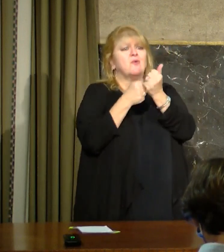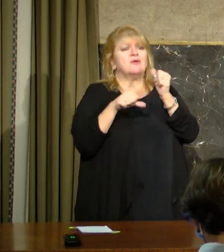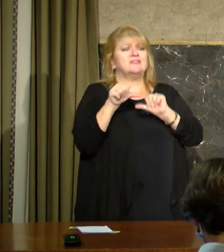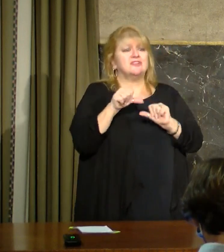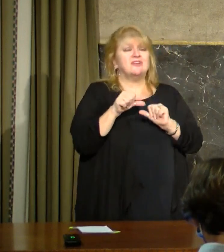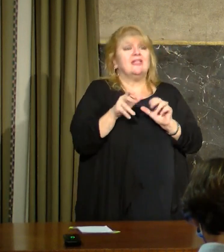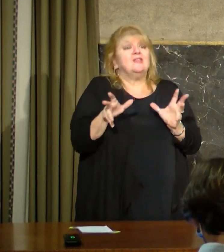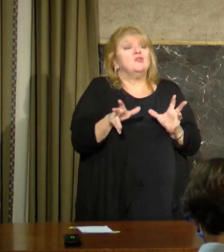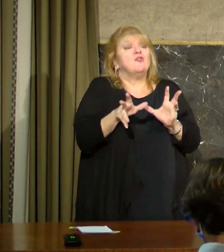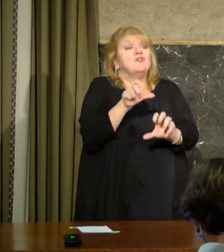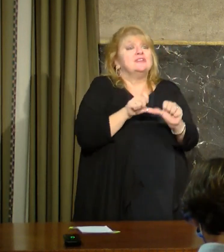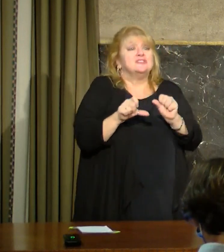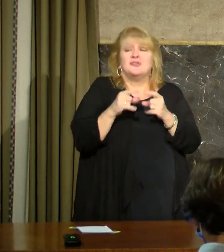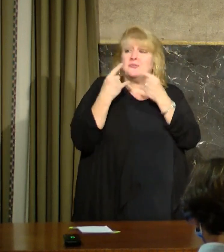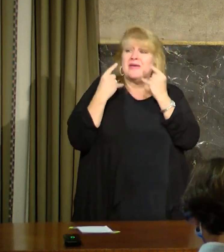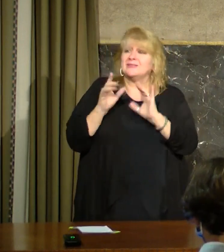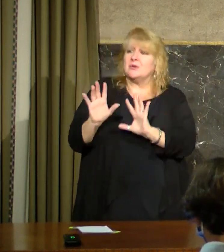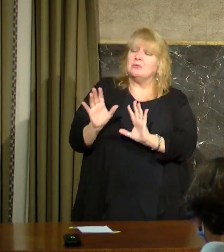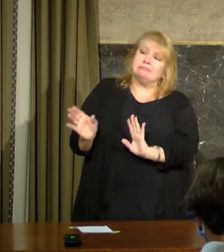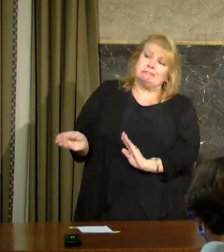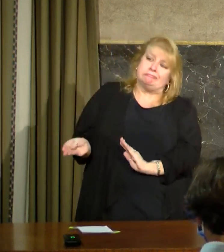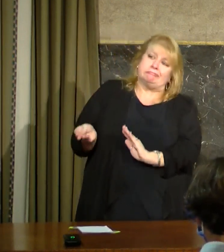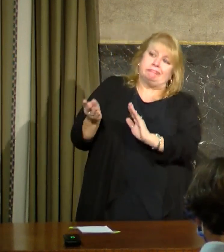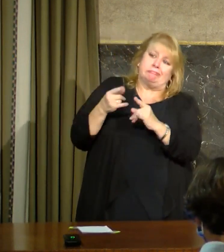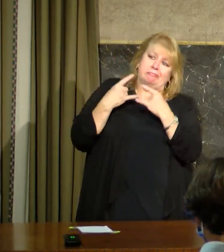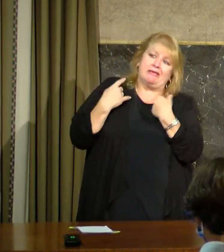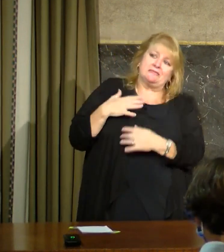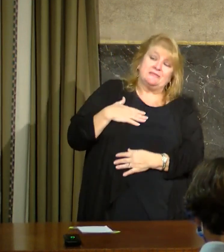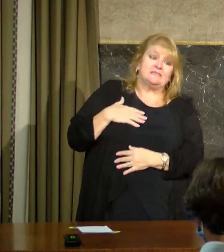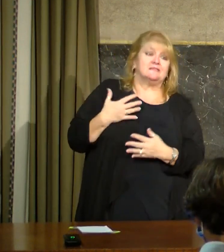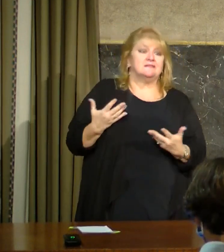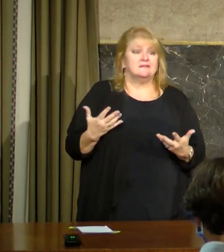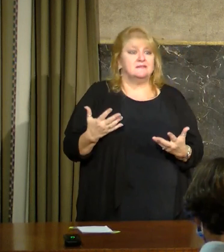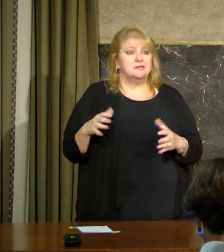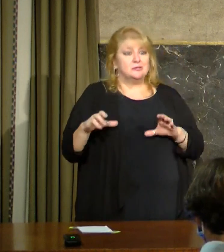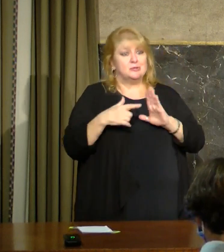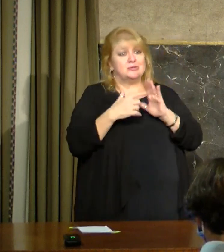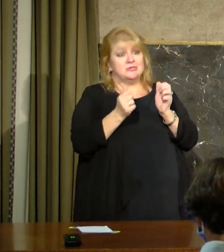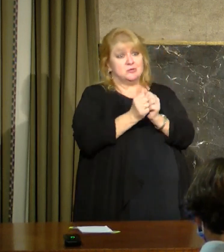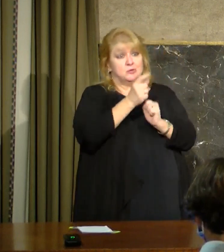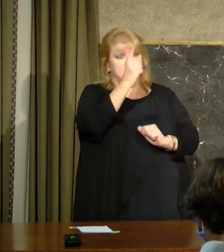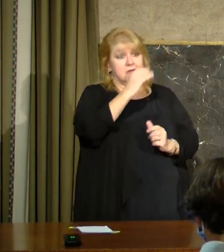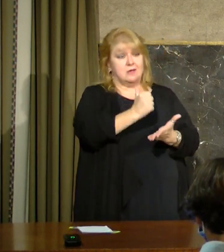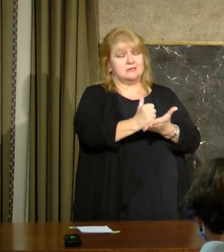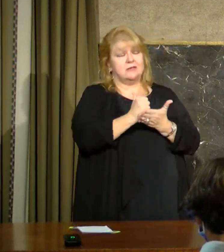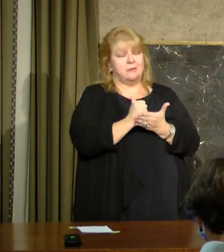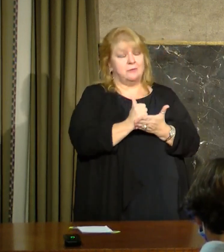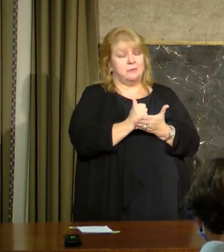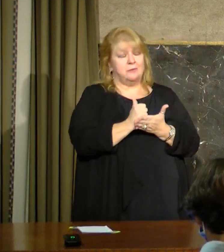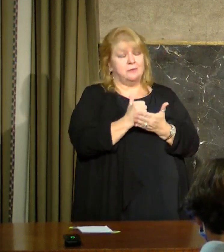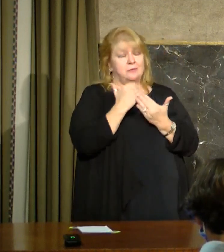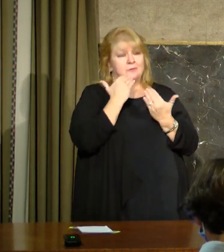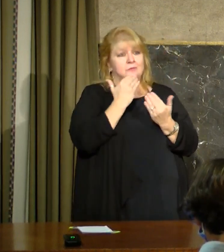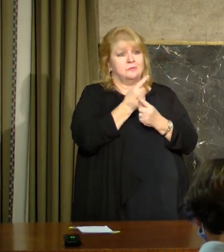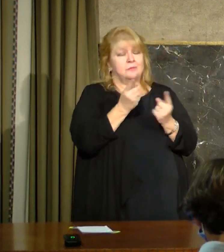get through this together with God's help. Thank you all. Thank